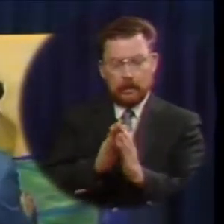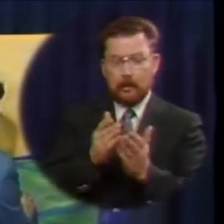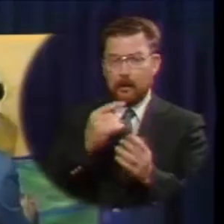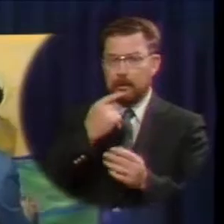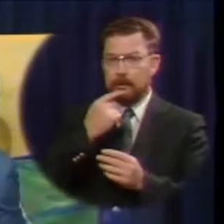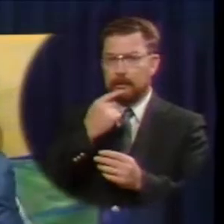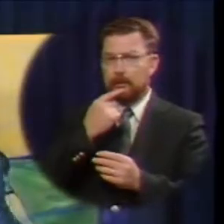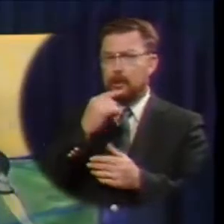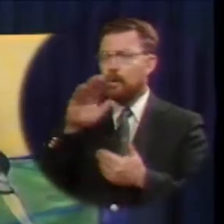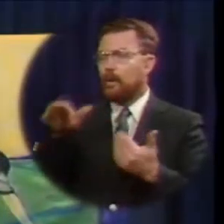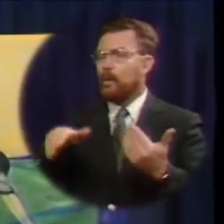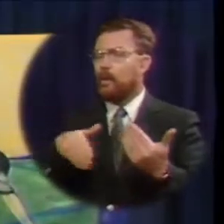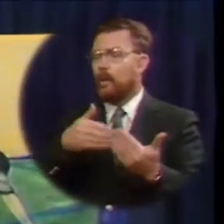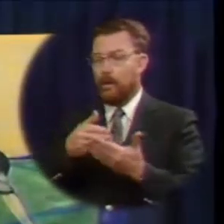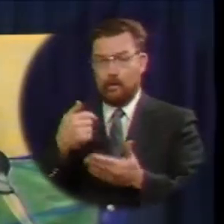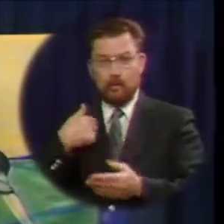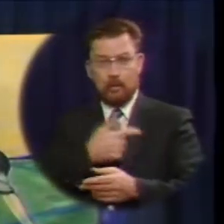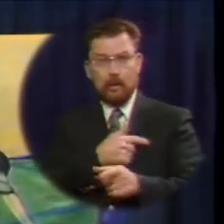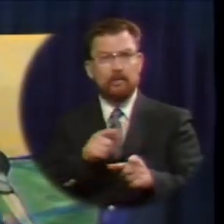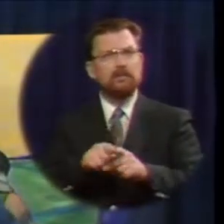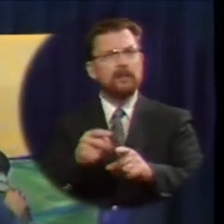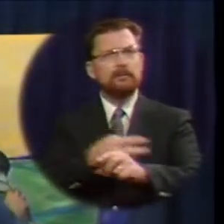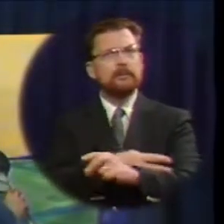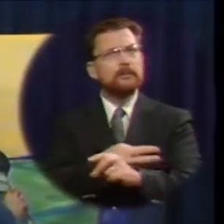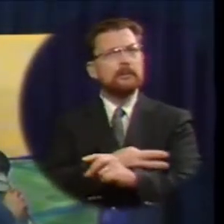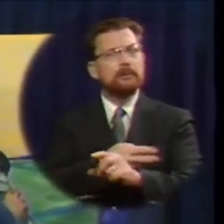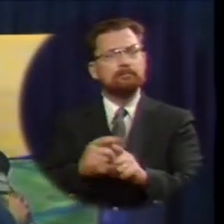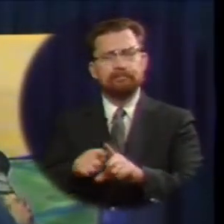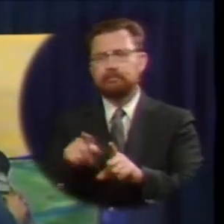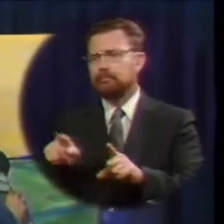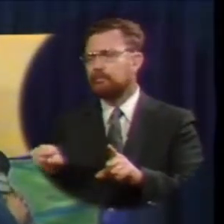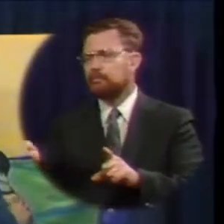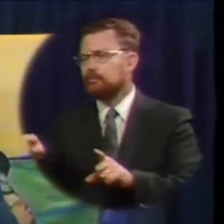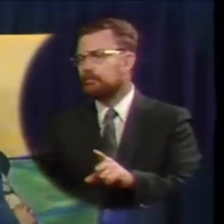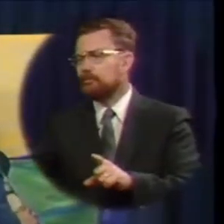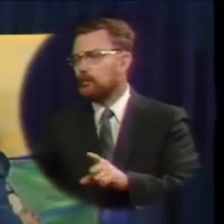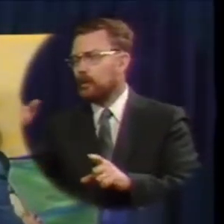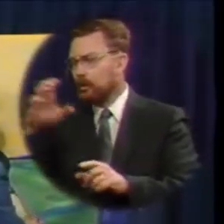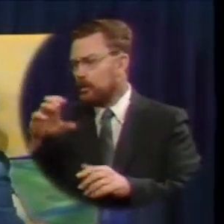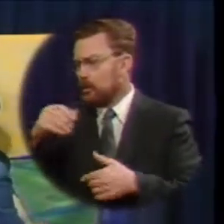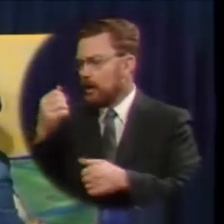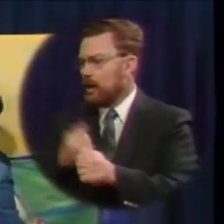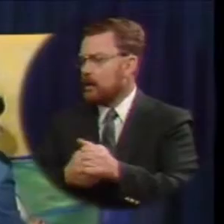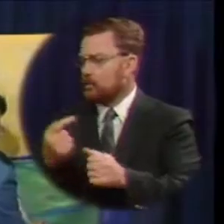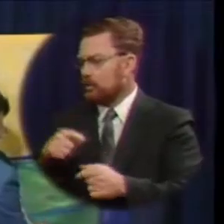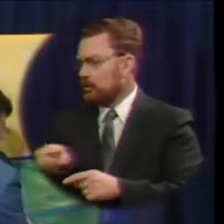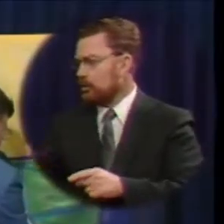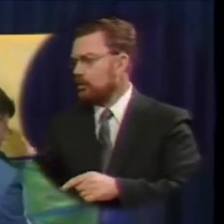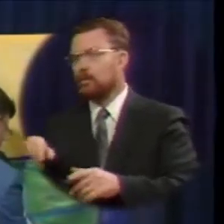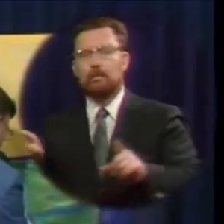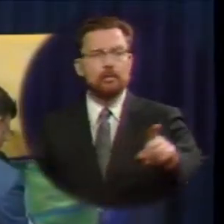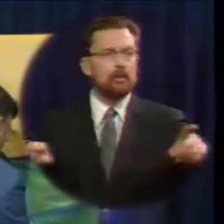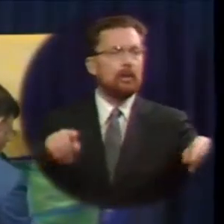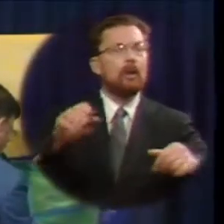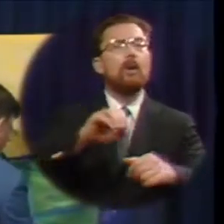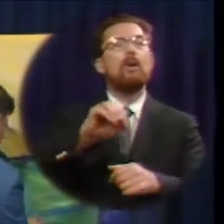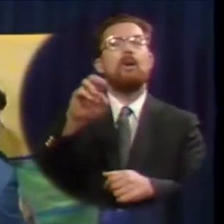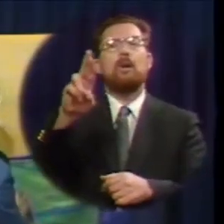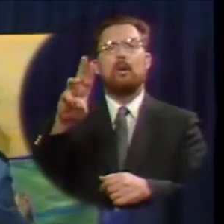all we like sheep have gone astray we have turned to everyone to his own way also it declares that